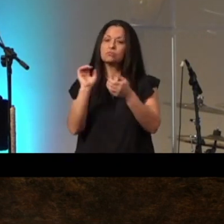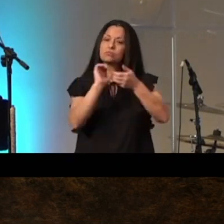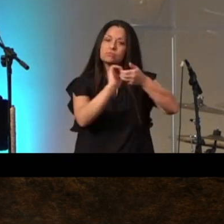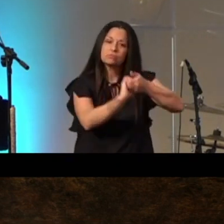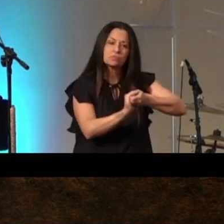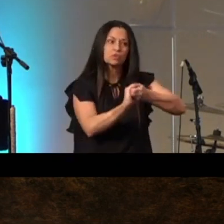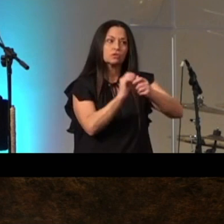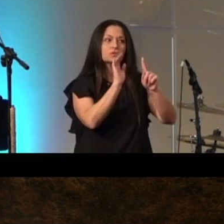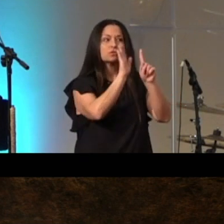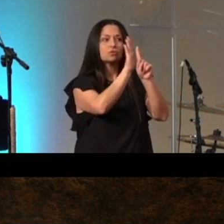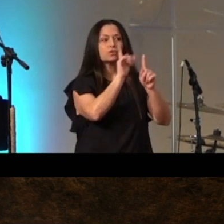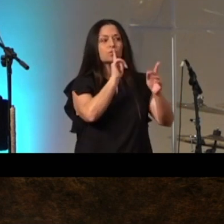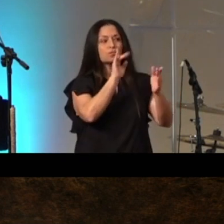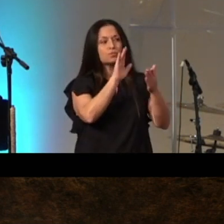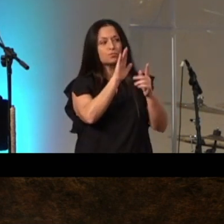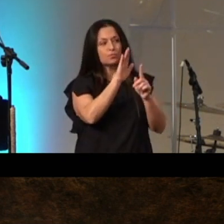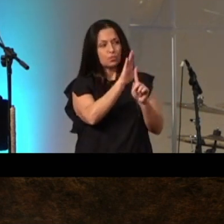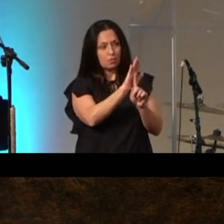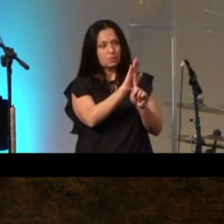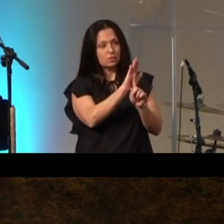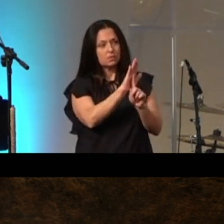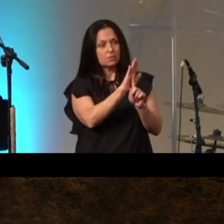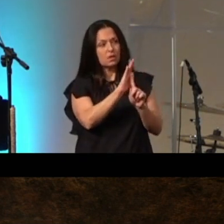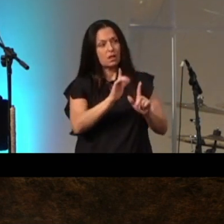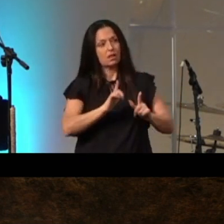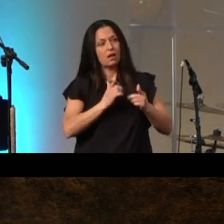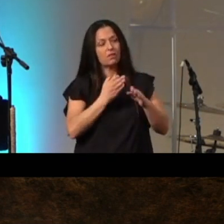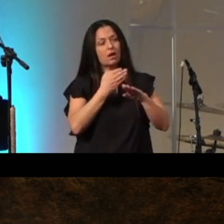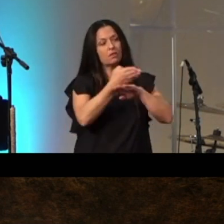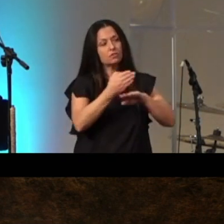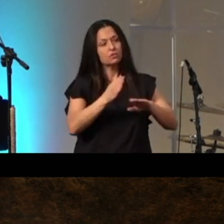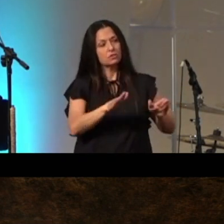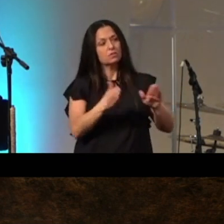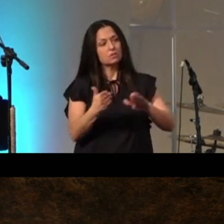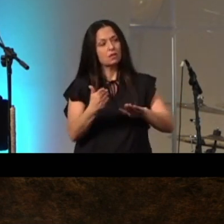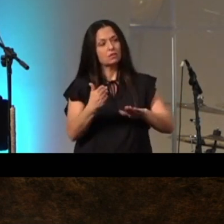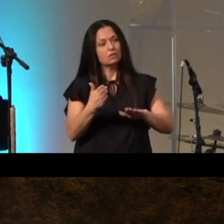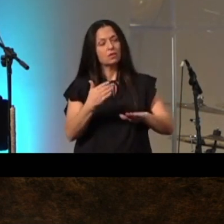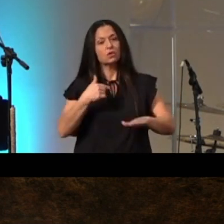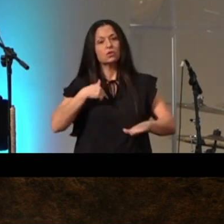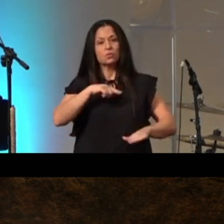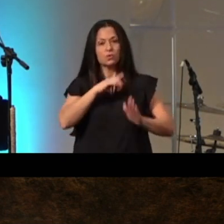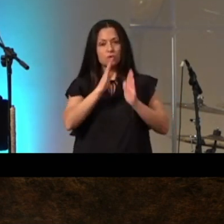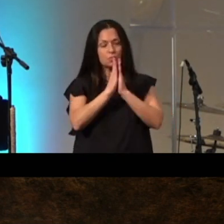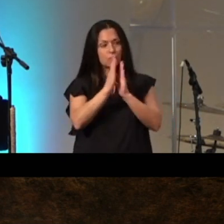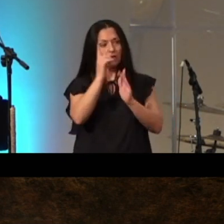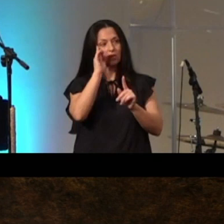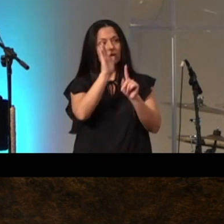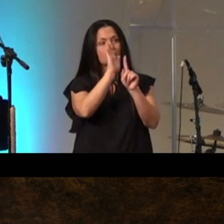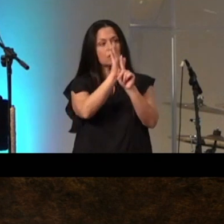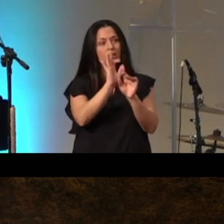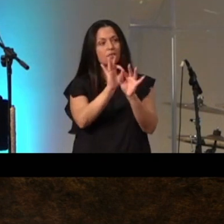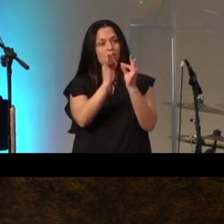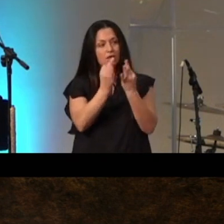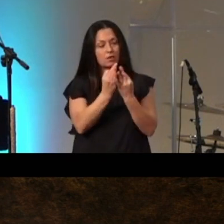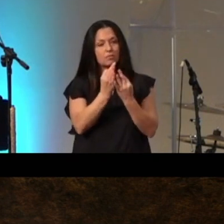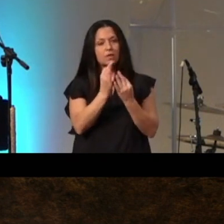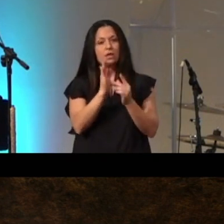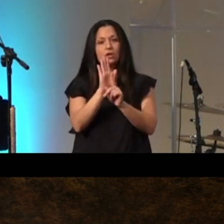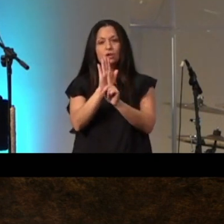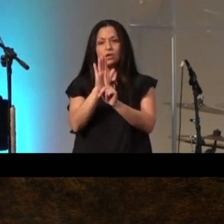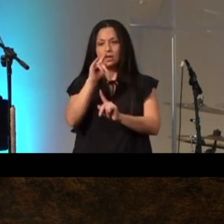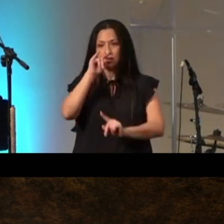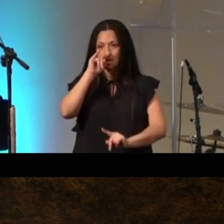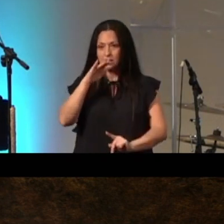your promises of life after death lord we pray for her family for her kids that you would comfort them